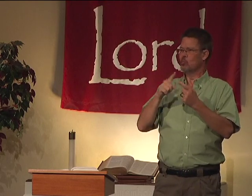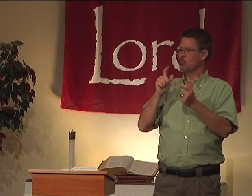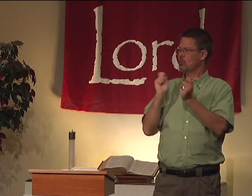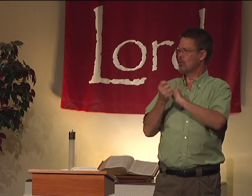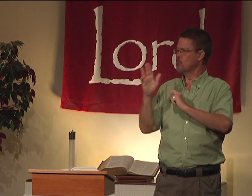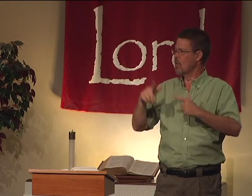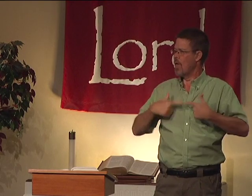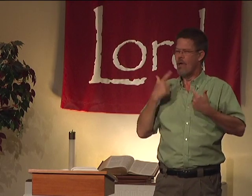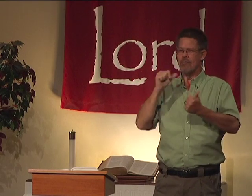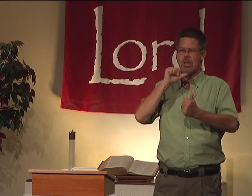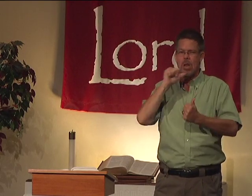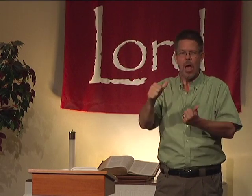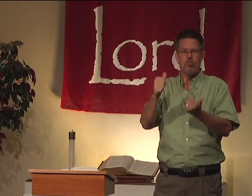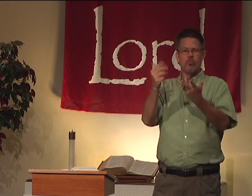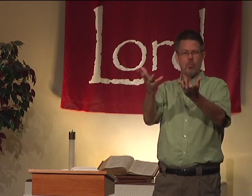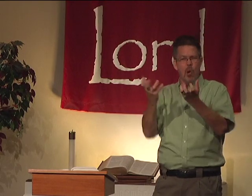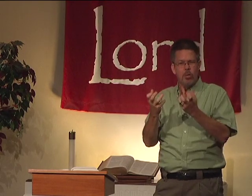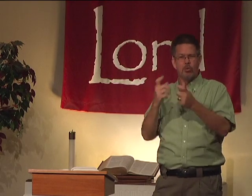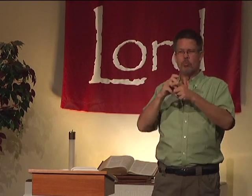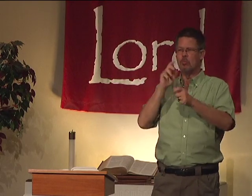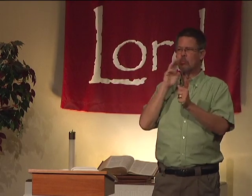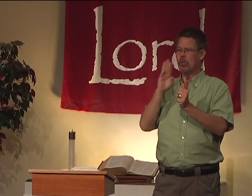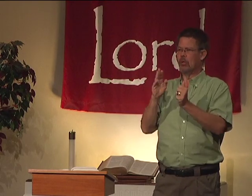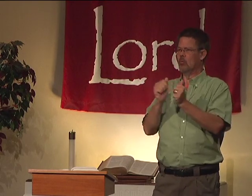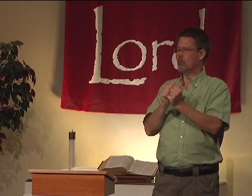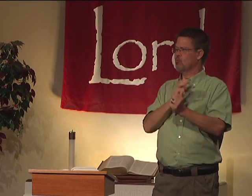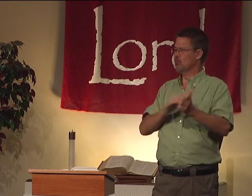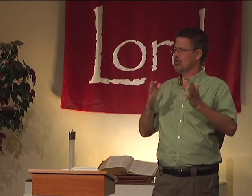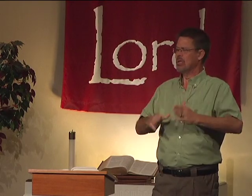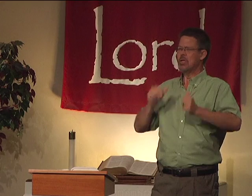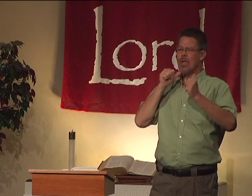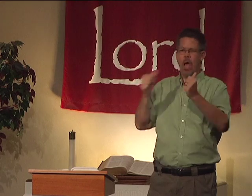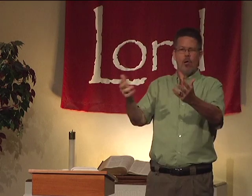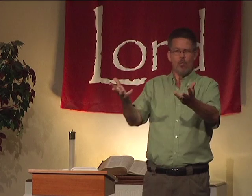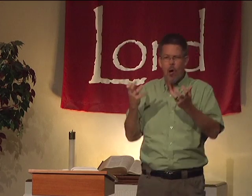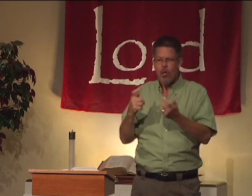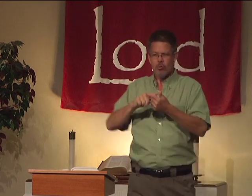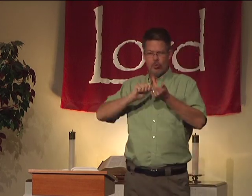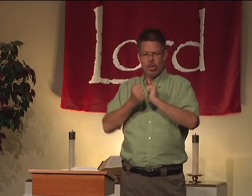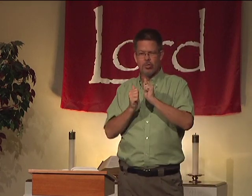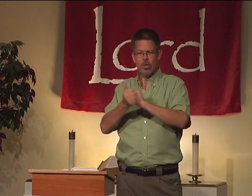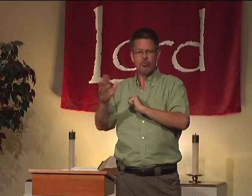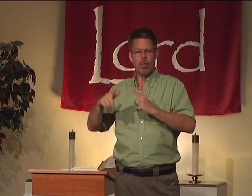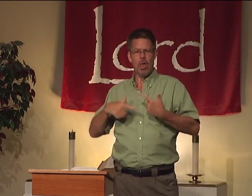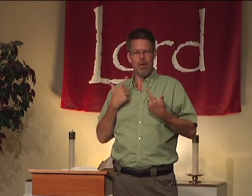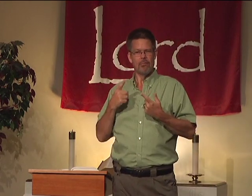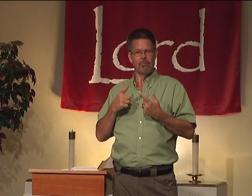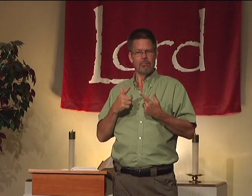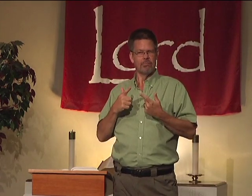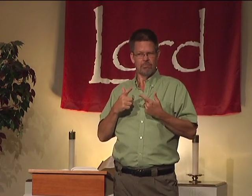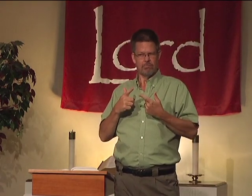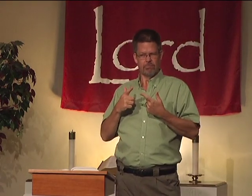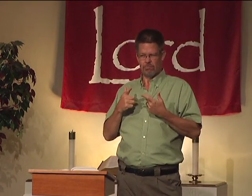wanting to change your life. You're not wanting to be with other Christians. You're not wanting to change your lifestyle.